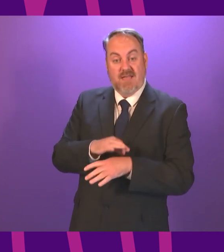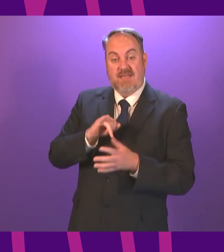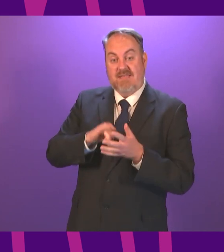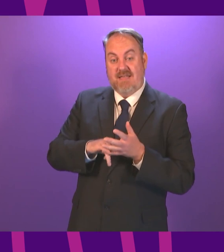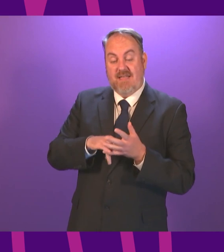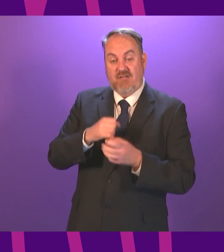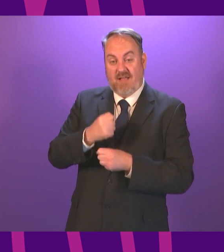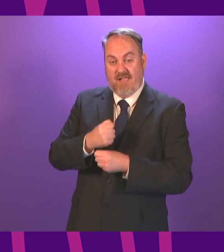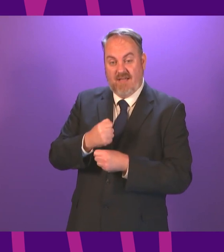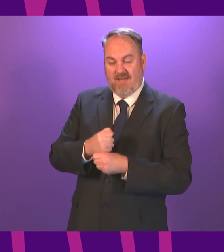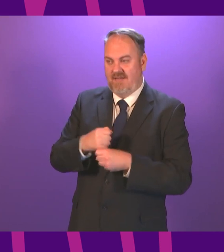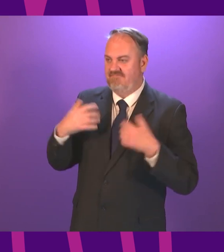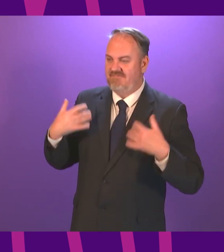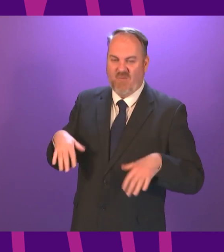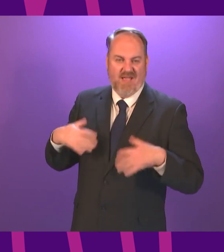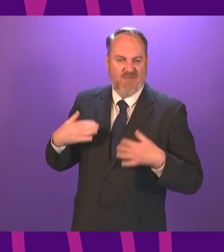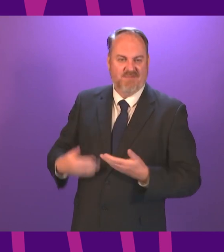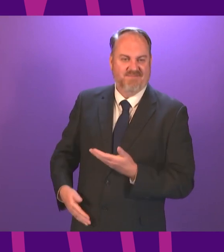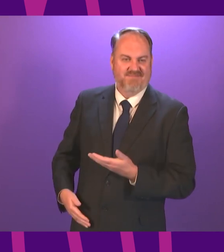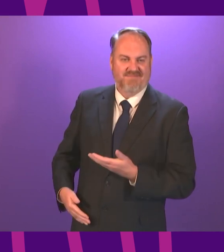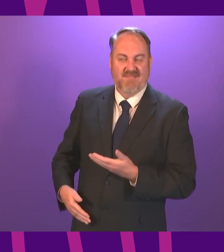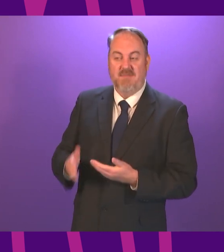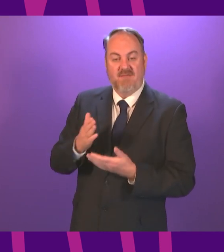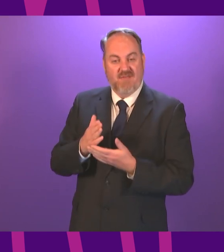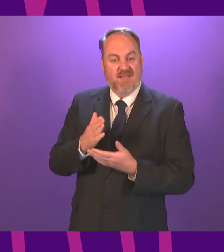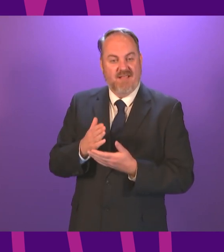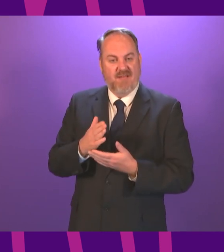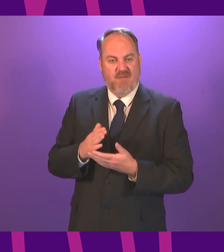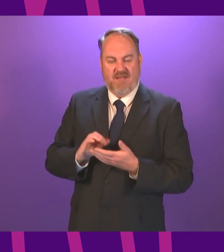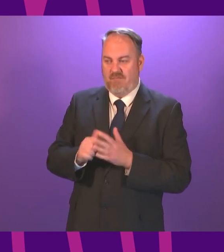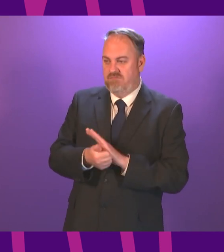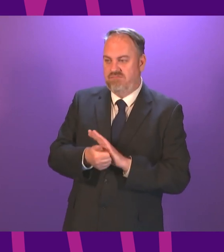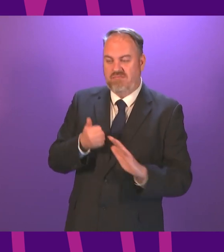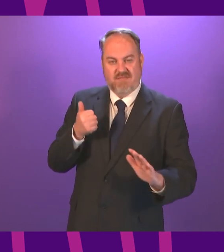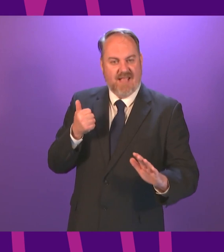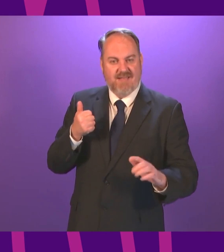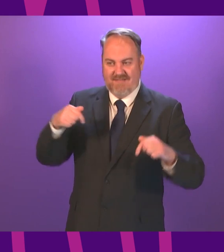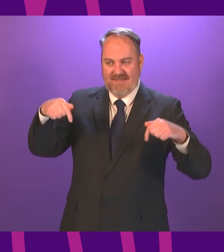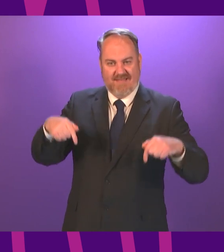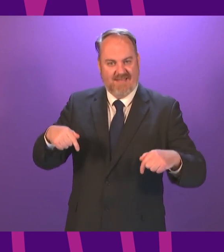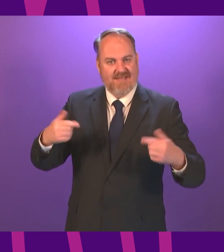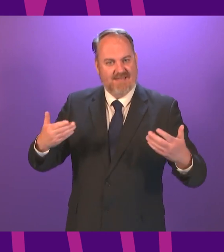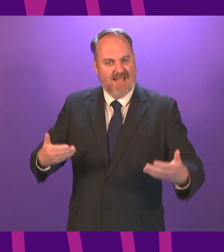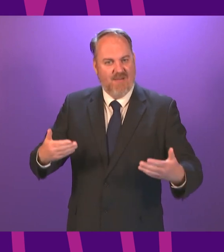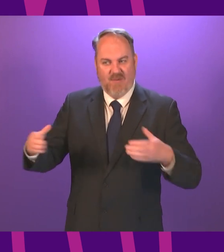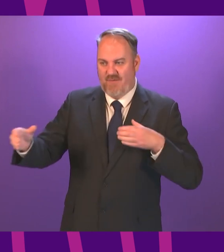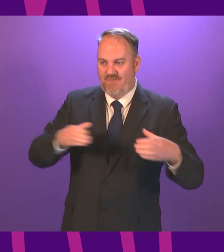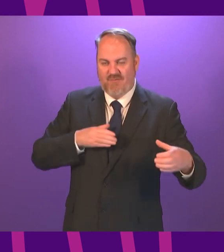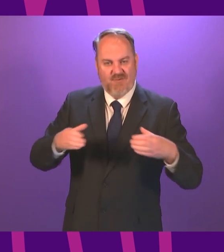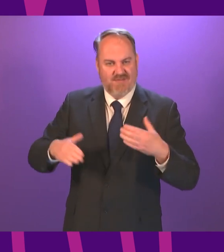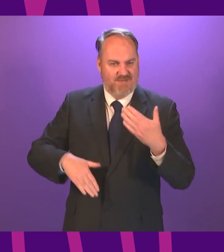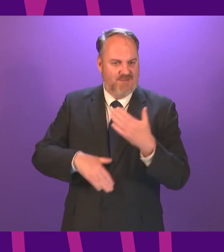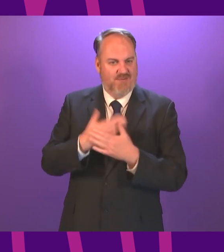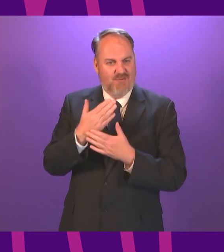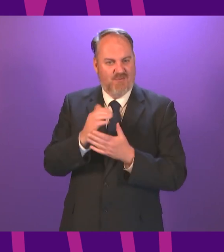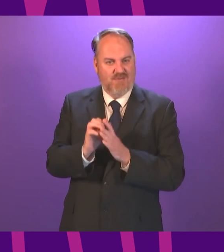but everyone's speeches right across the chamber has showed what a breadth of talent that this parliament has and has gained more of so I